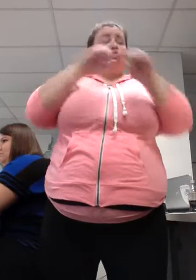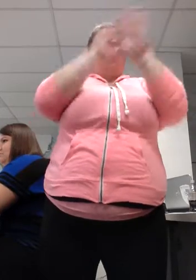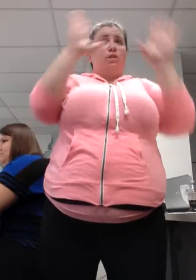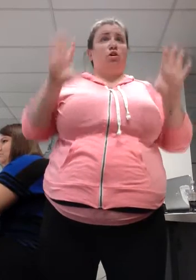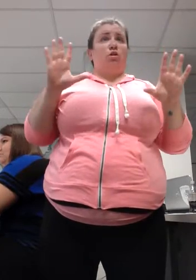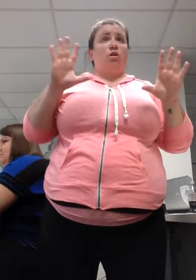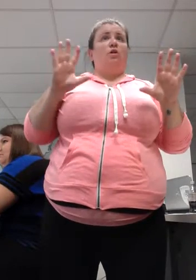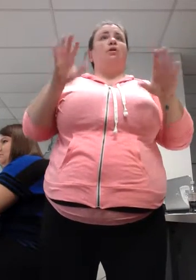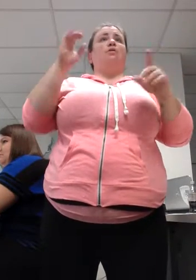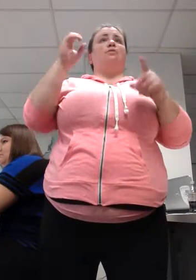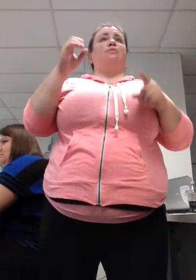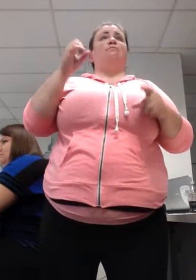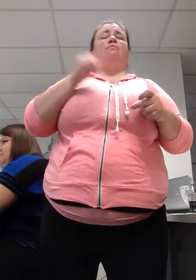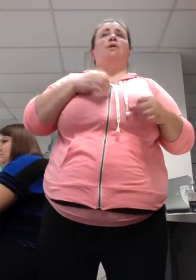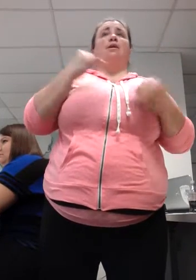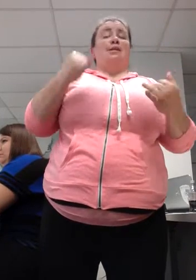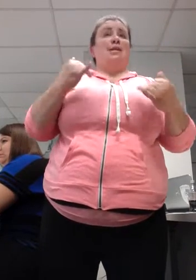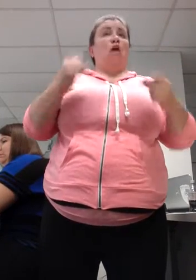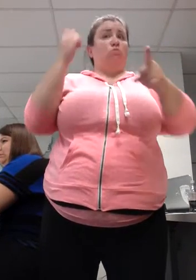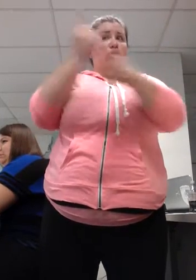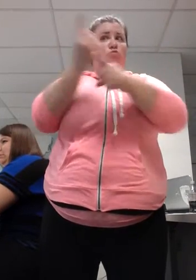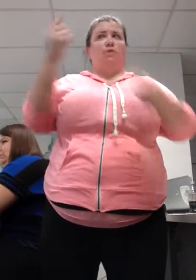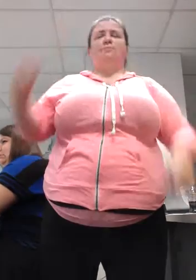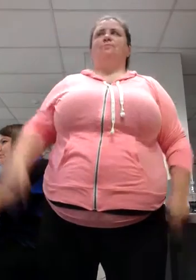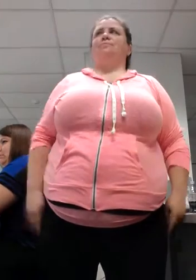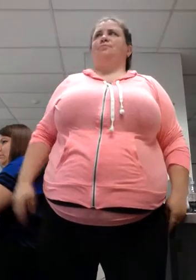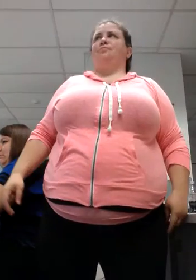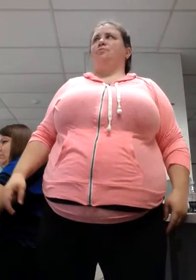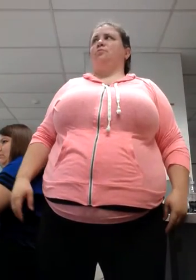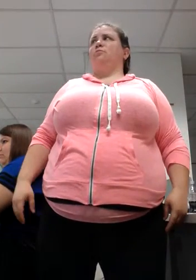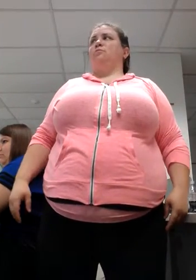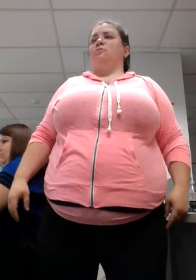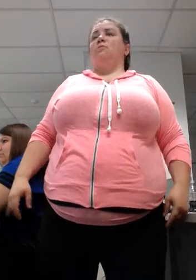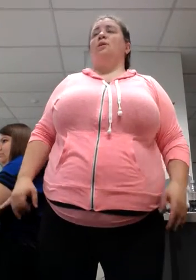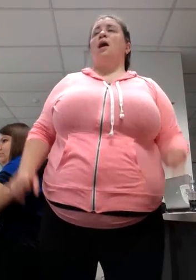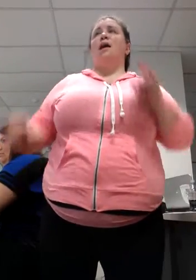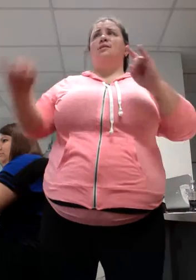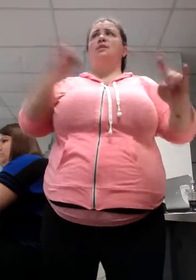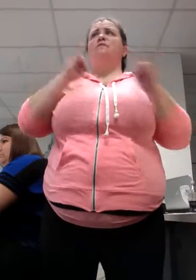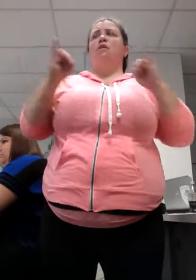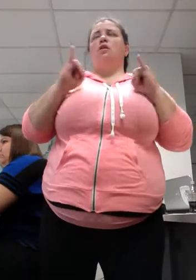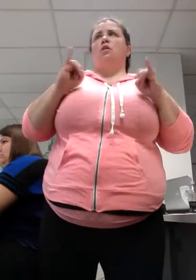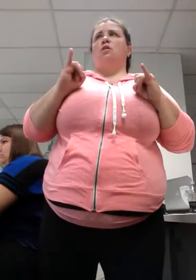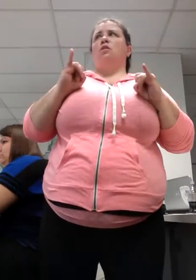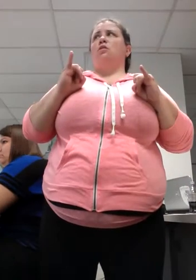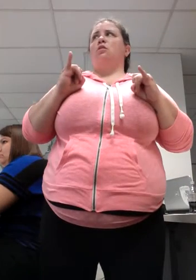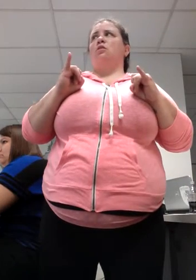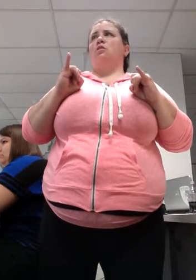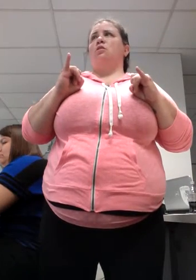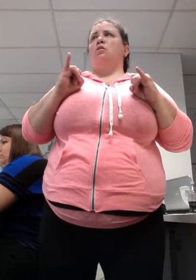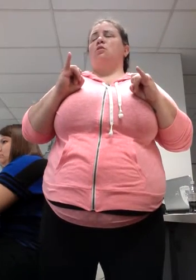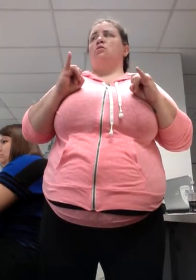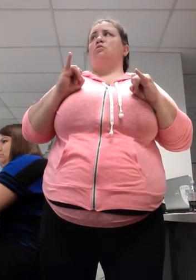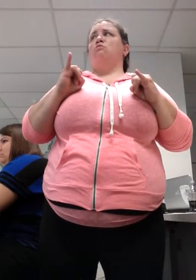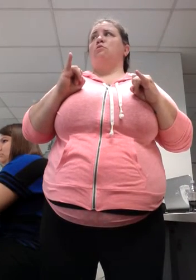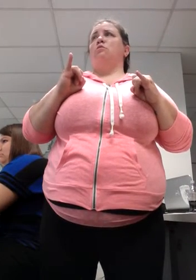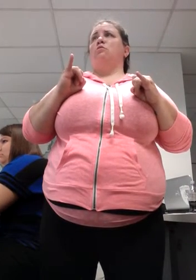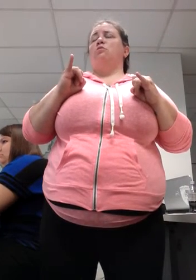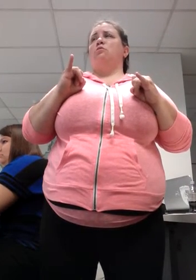Okay. So that's what you're looking at for yourself. You want to identify the errors that you make. But you also want to look and